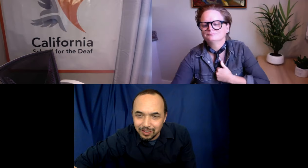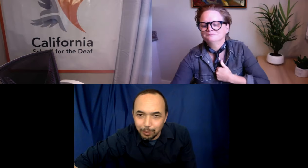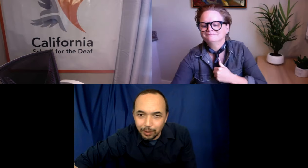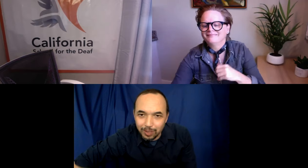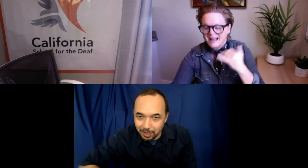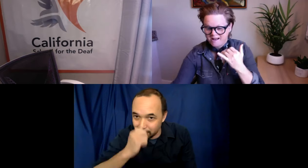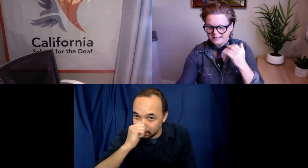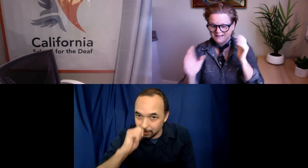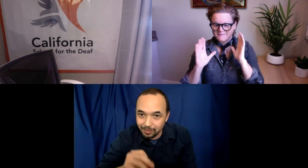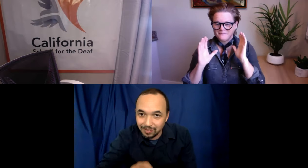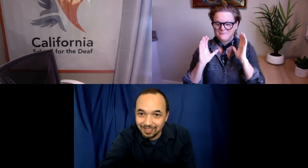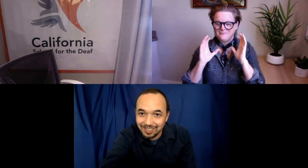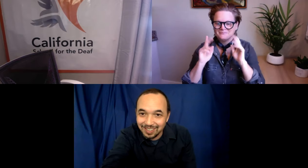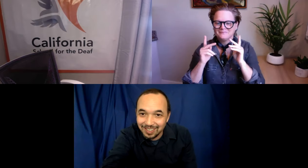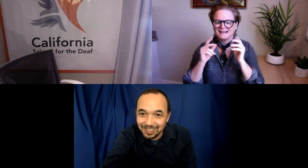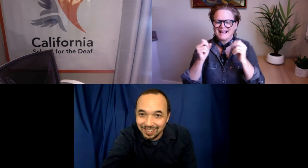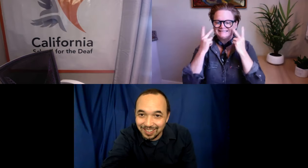Oh, boy. What's going on?